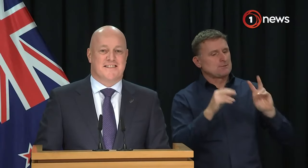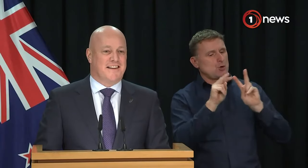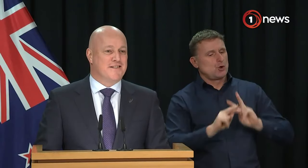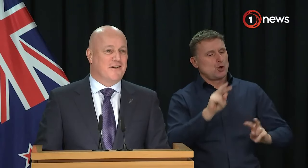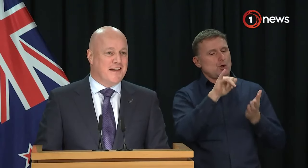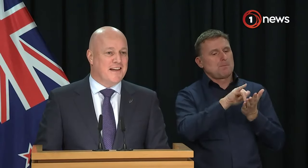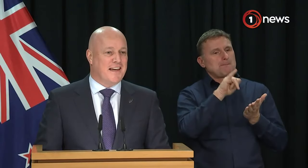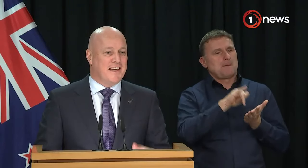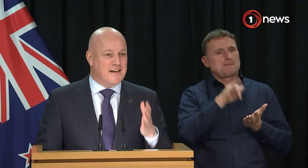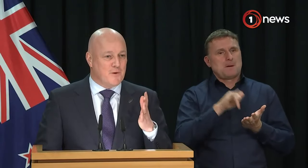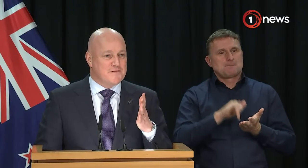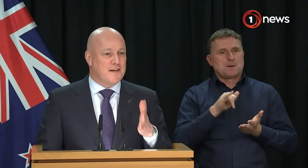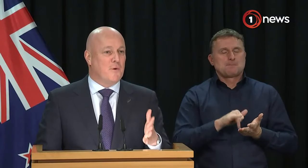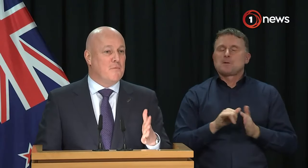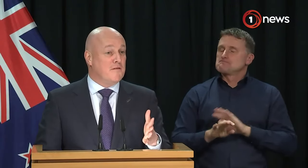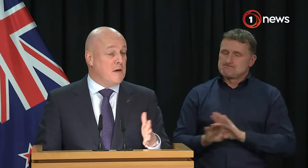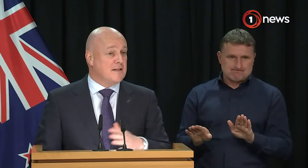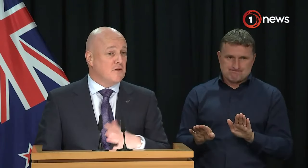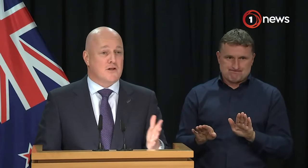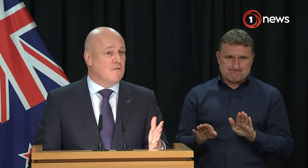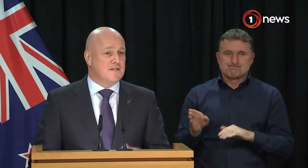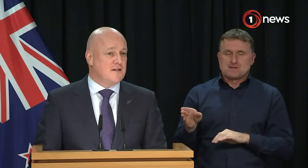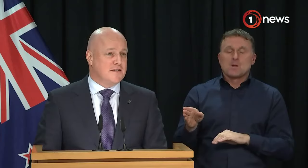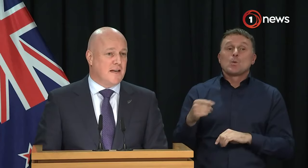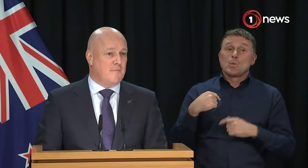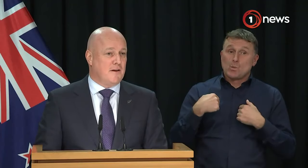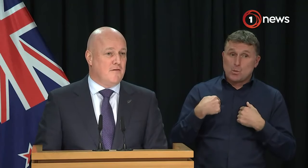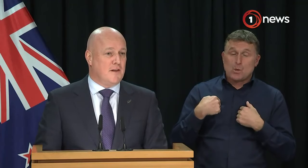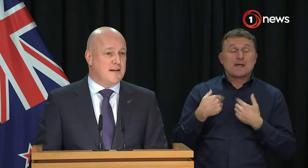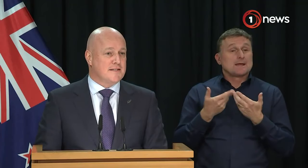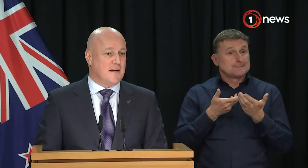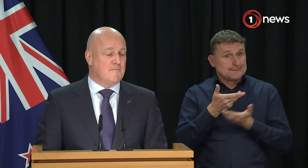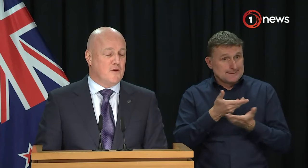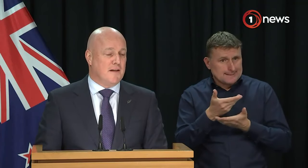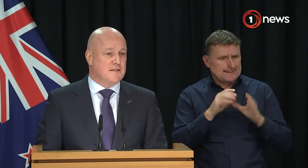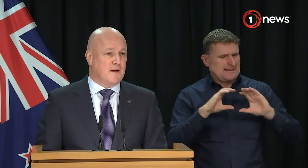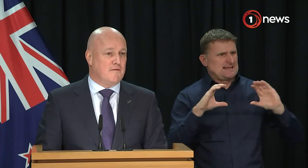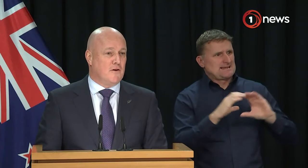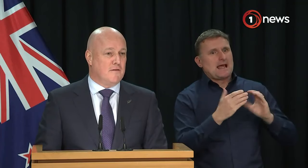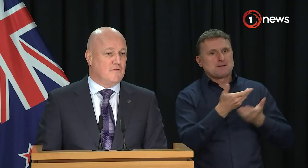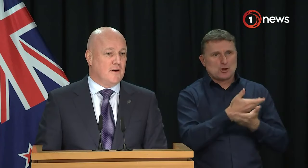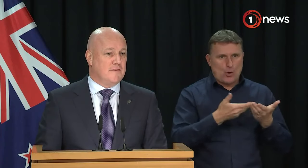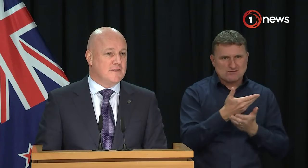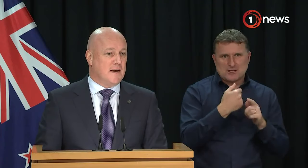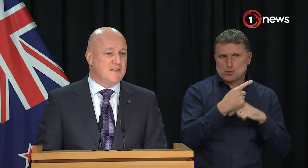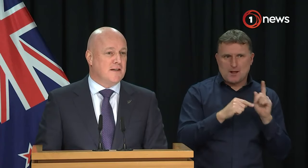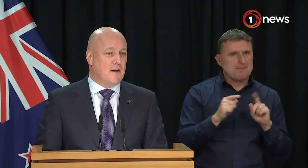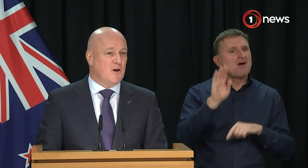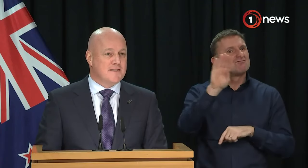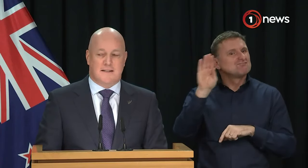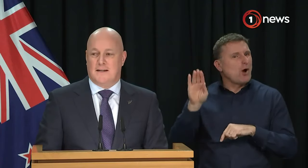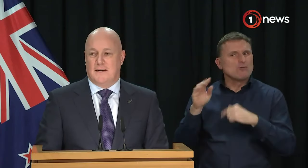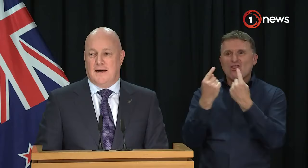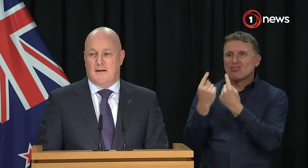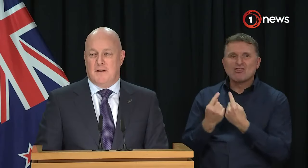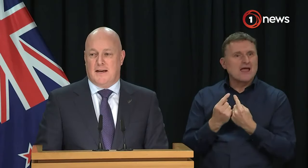It doesn't need to. We've had a series of conversations in Cabinet over the last few months around foreign affairs and our reset